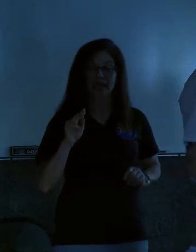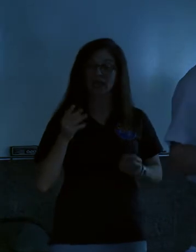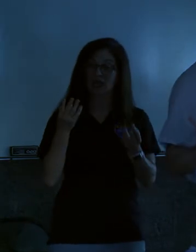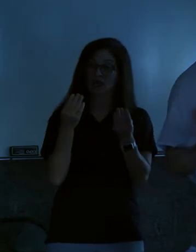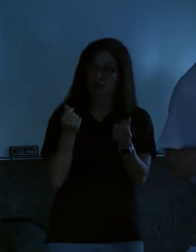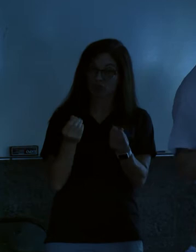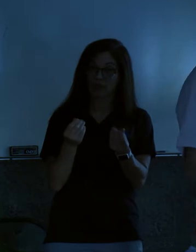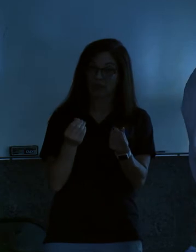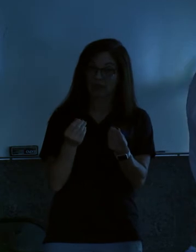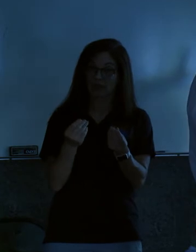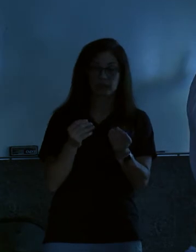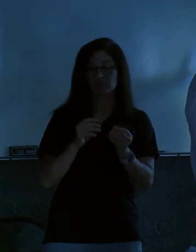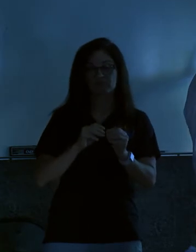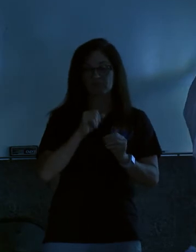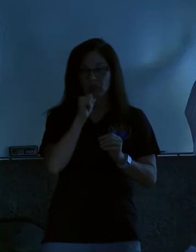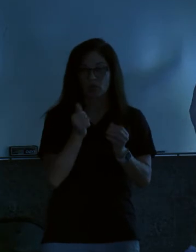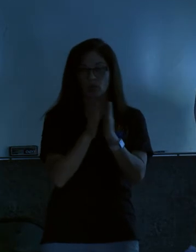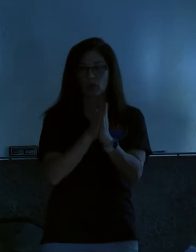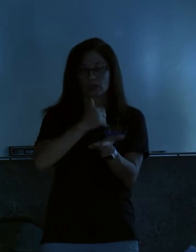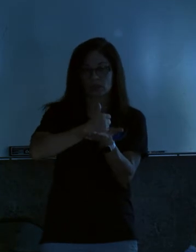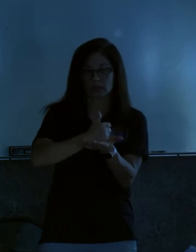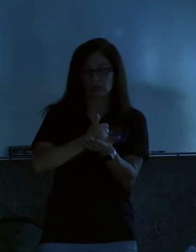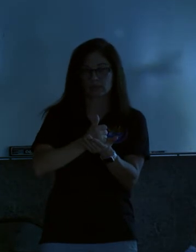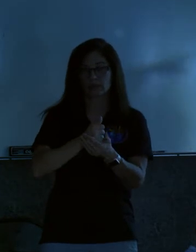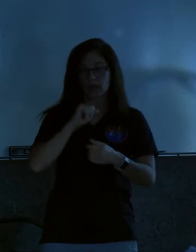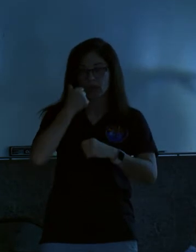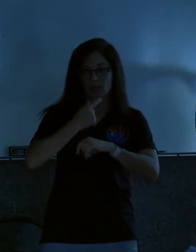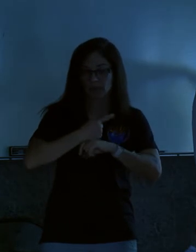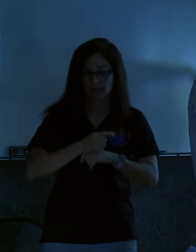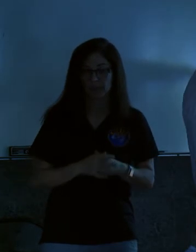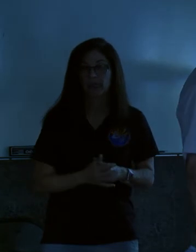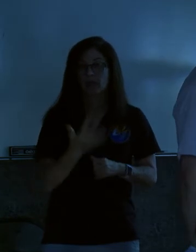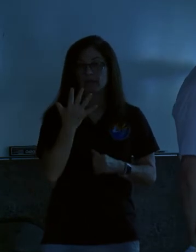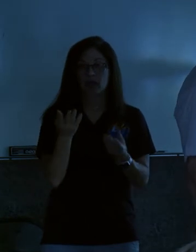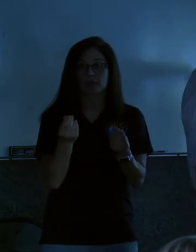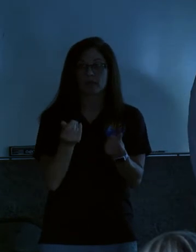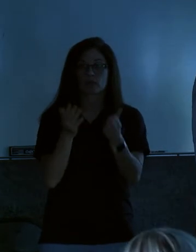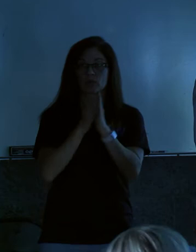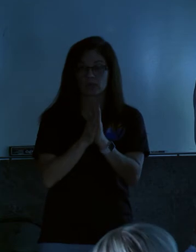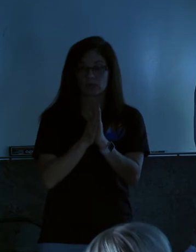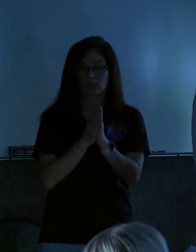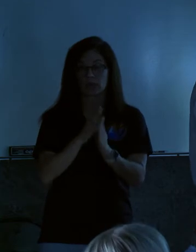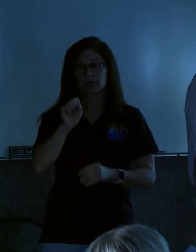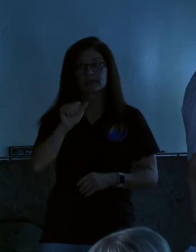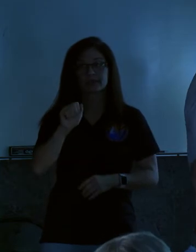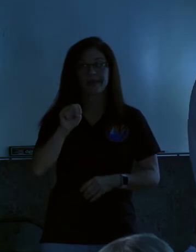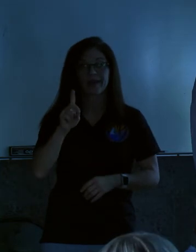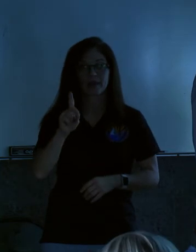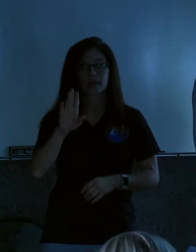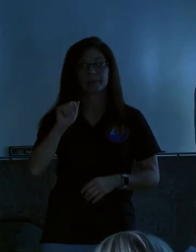properties, no assistance requested as of the next day. We had five properties that requested sandbags.